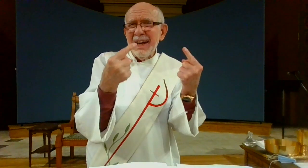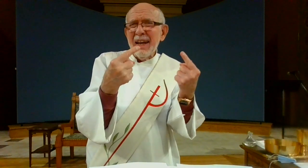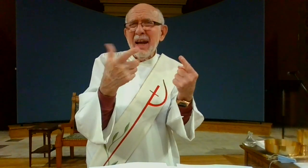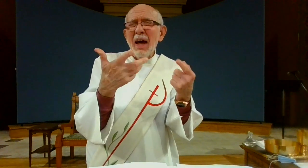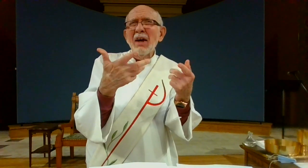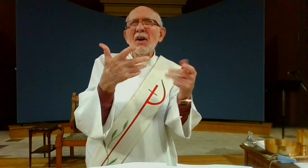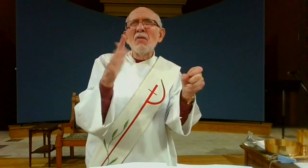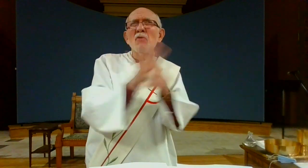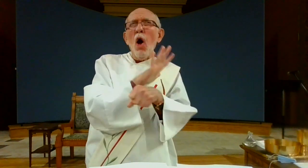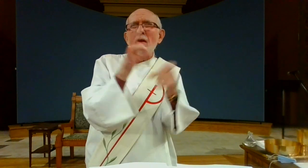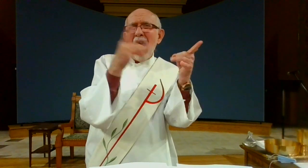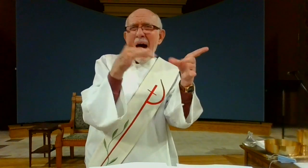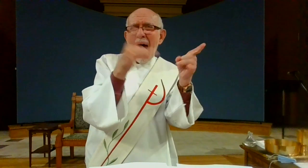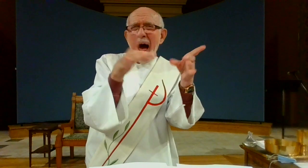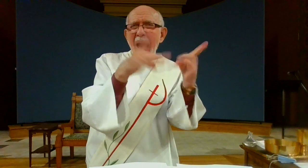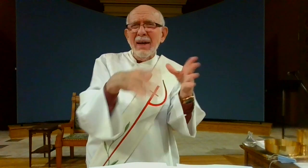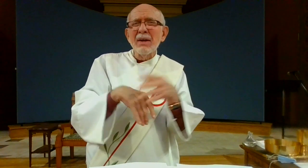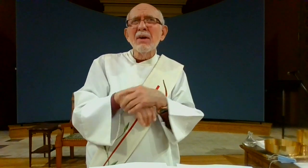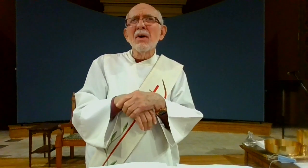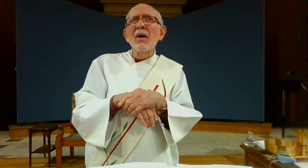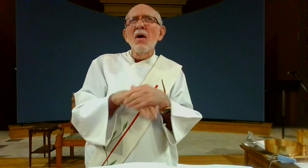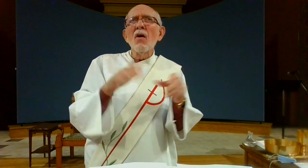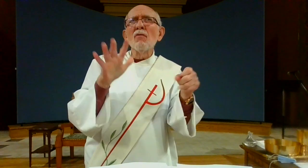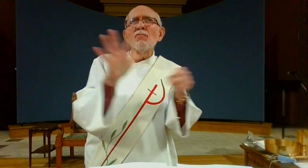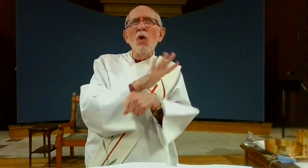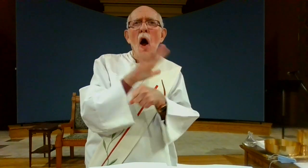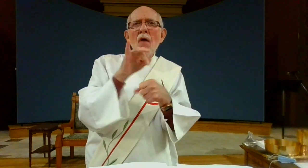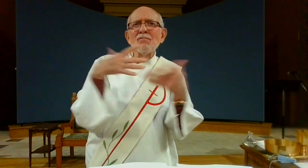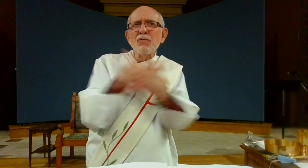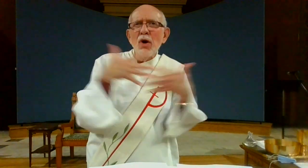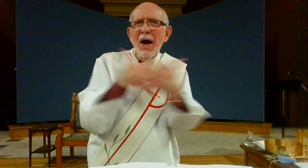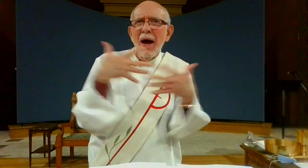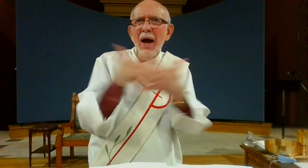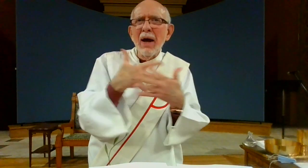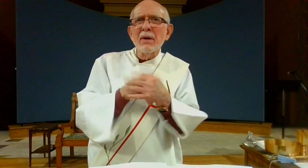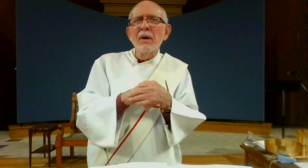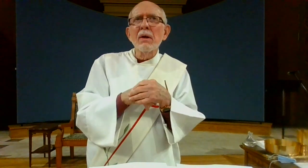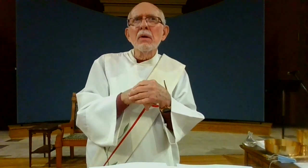in a world filled with sinners and sin and violence and fear